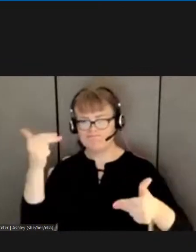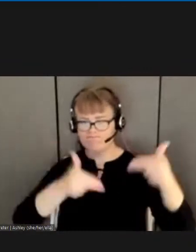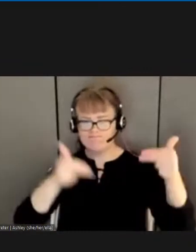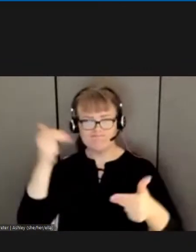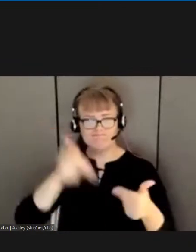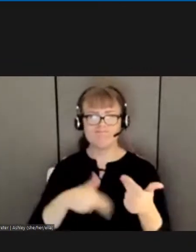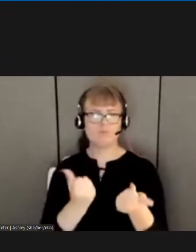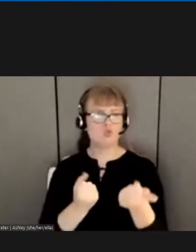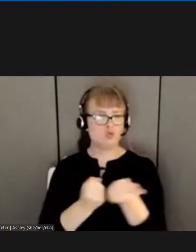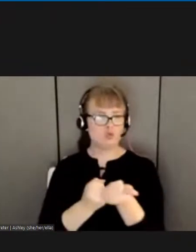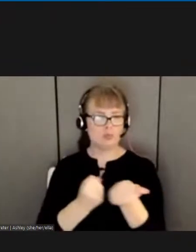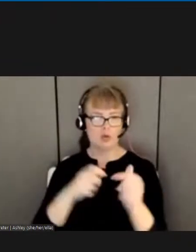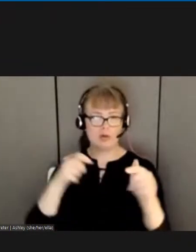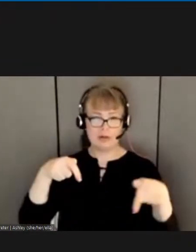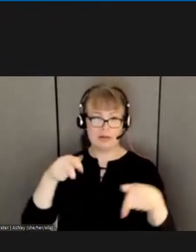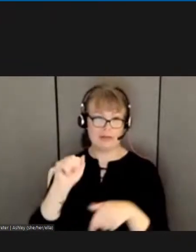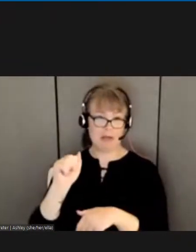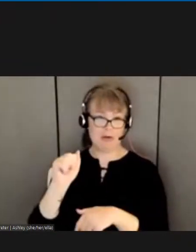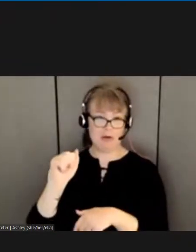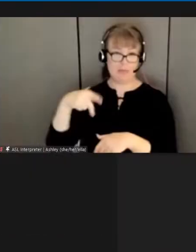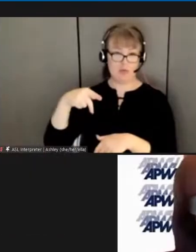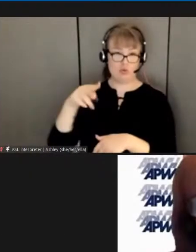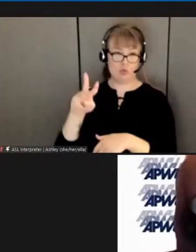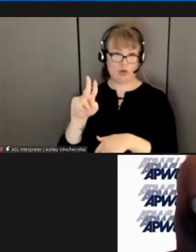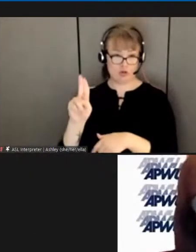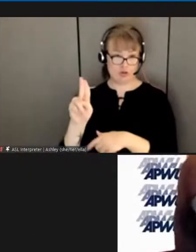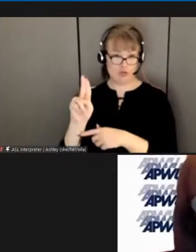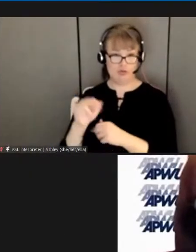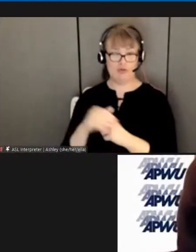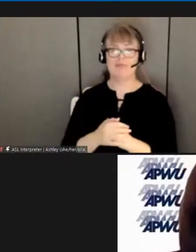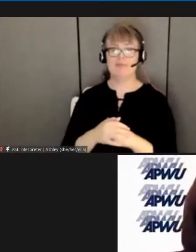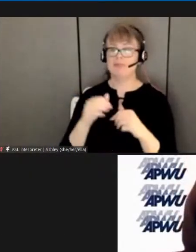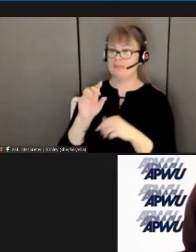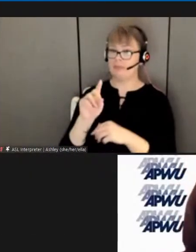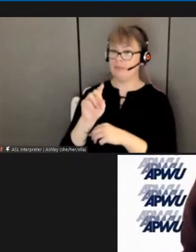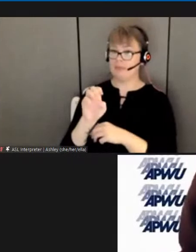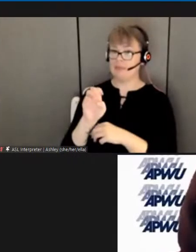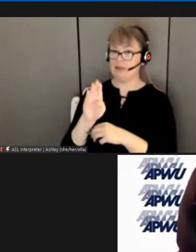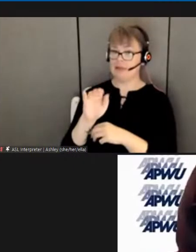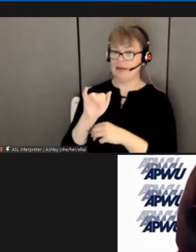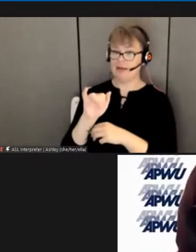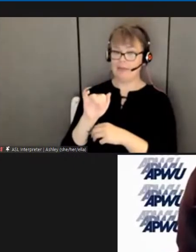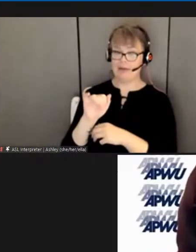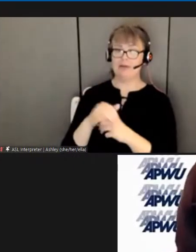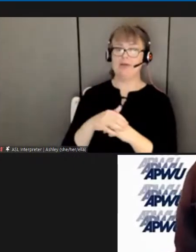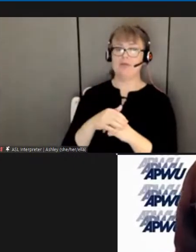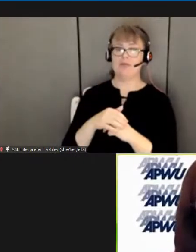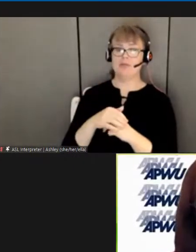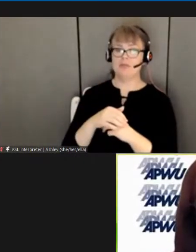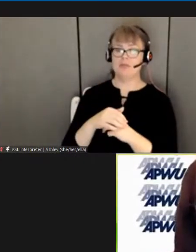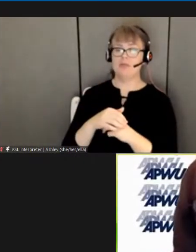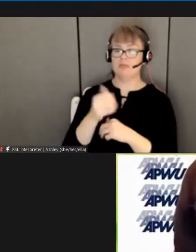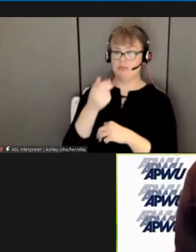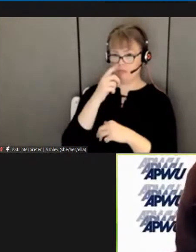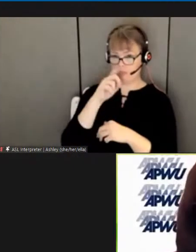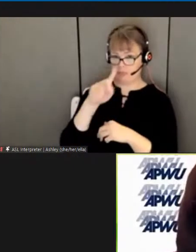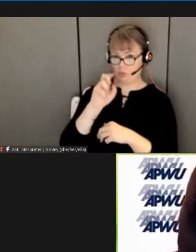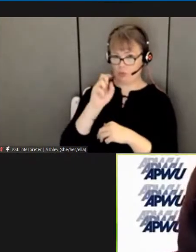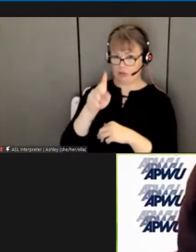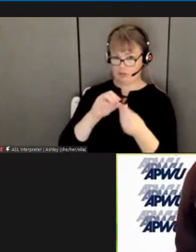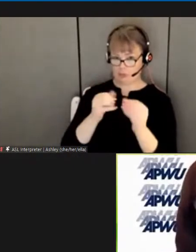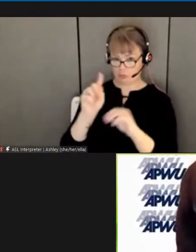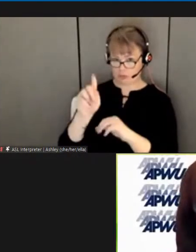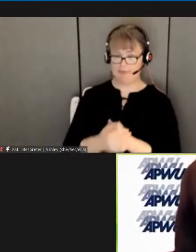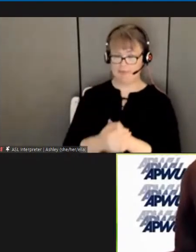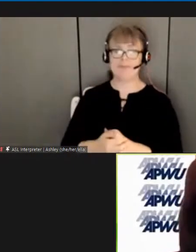union and debbie we're ready for poll question number one okay great so